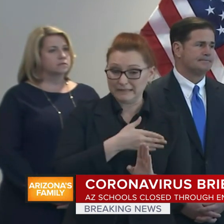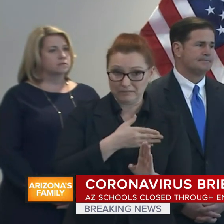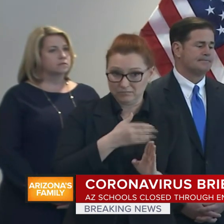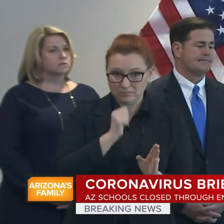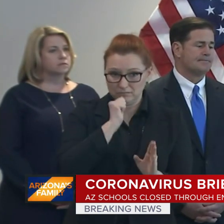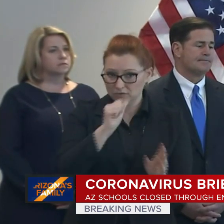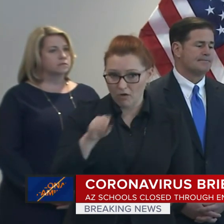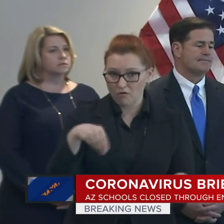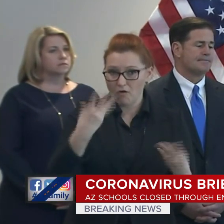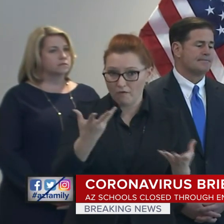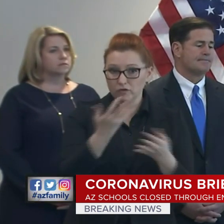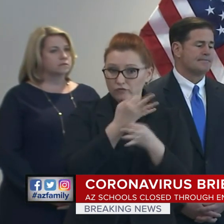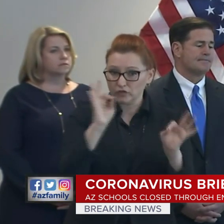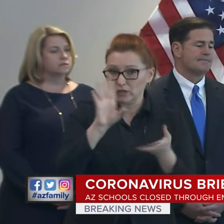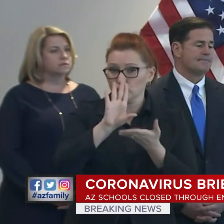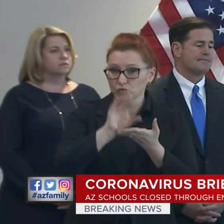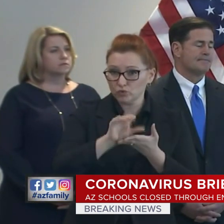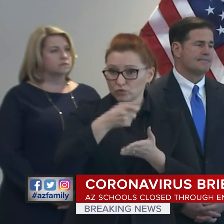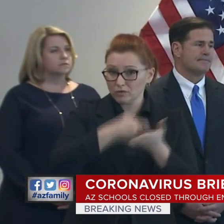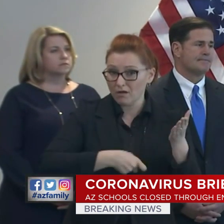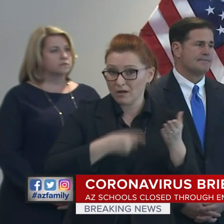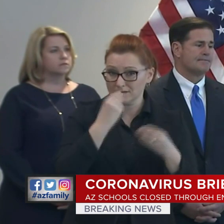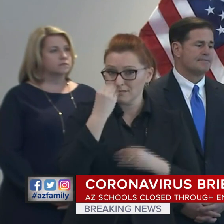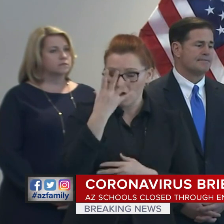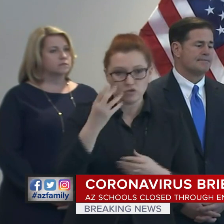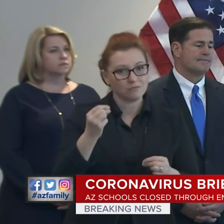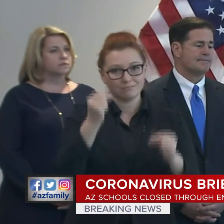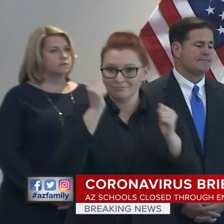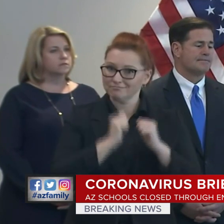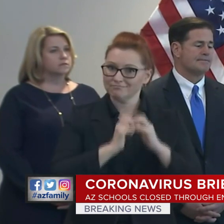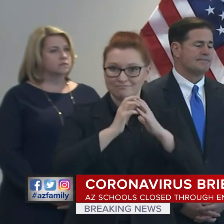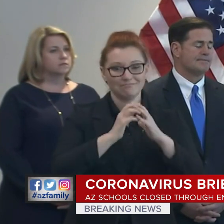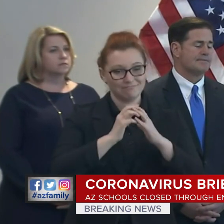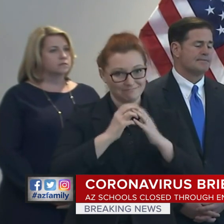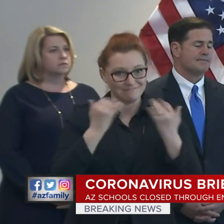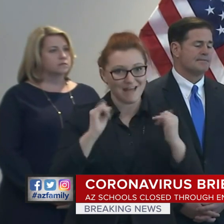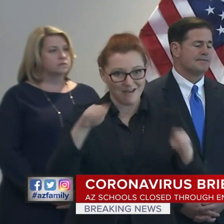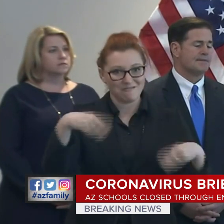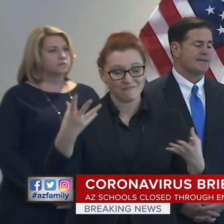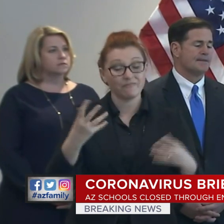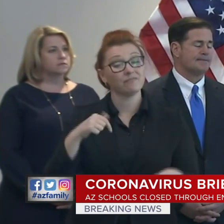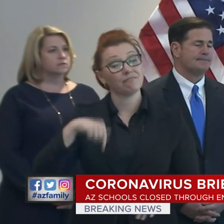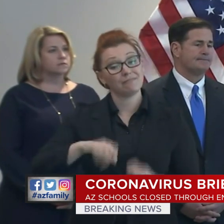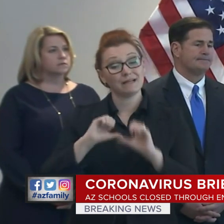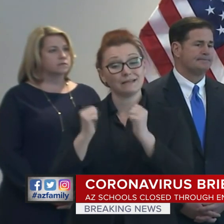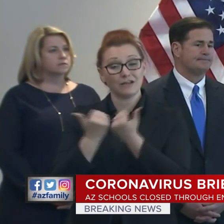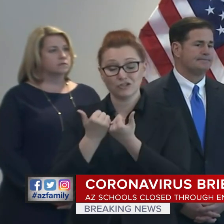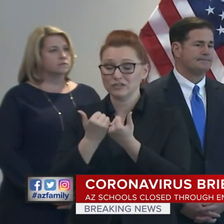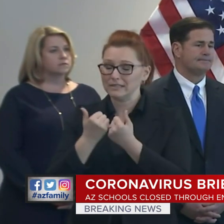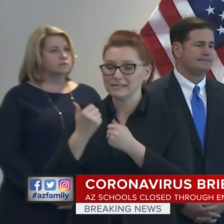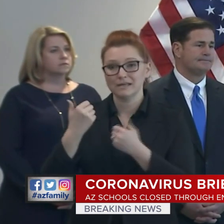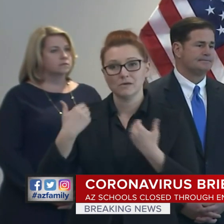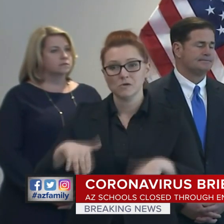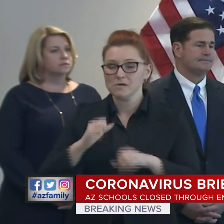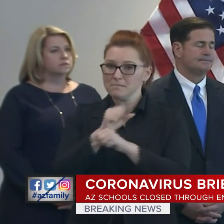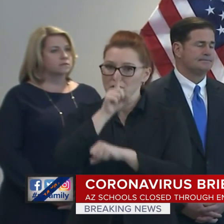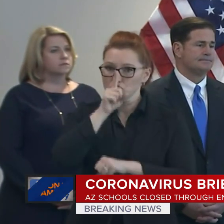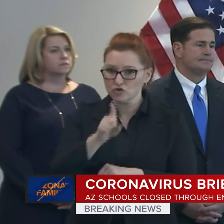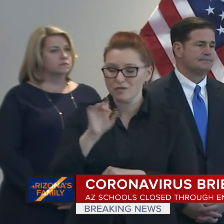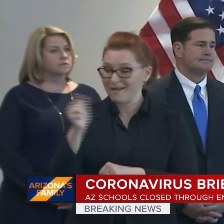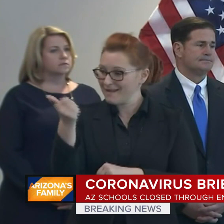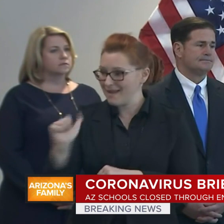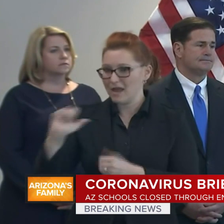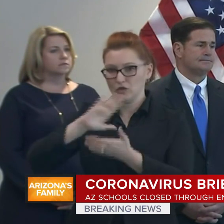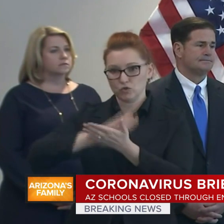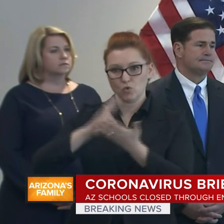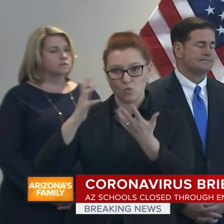applied to begin offering meals to students, and our agency has worked hard to make sure that almost any school that wants